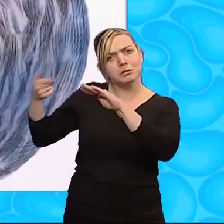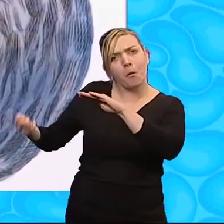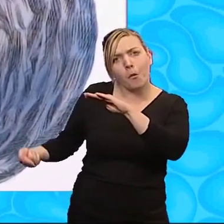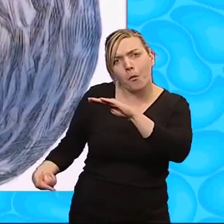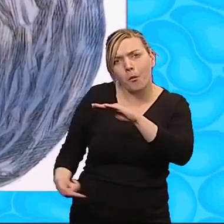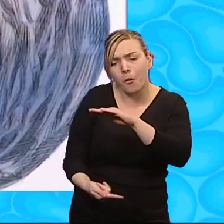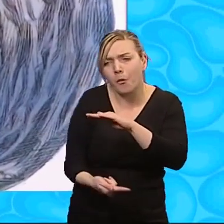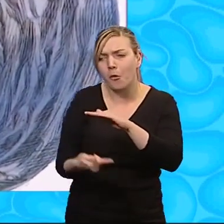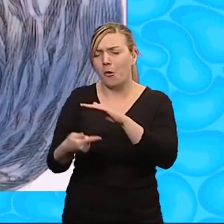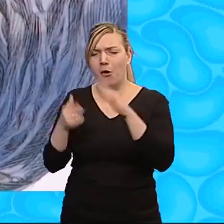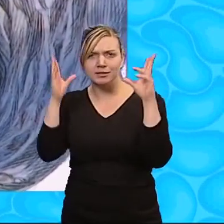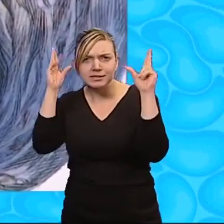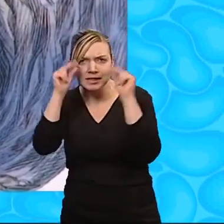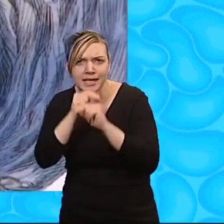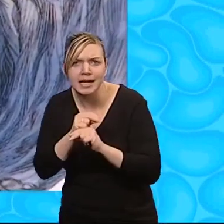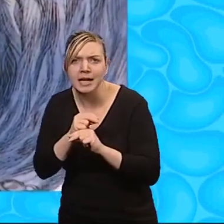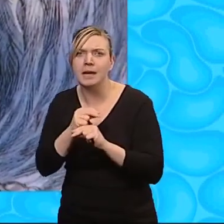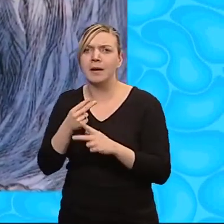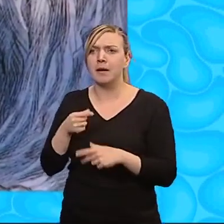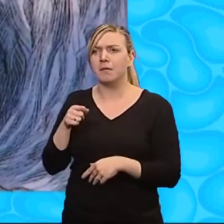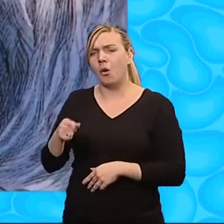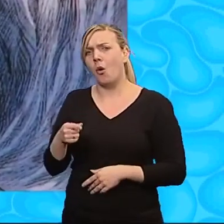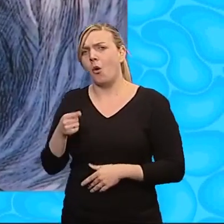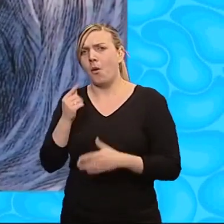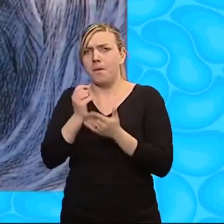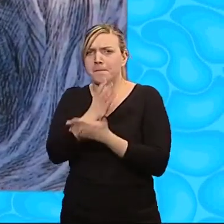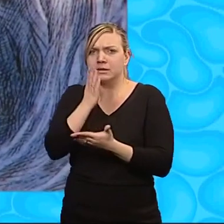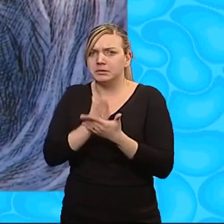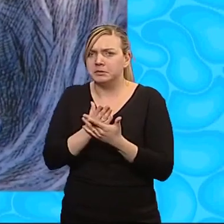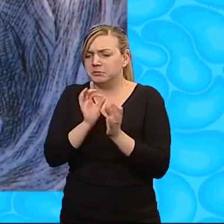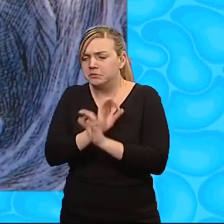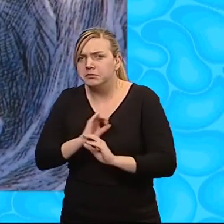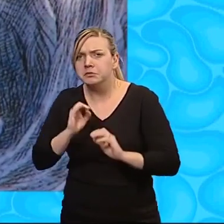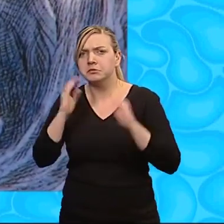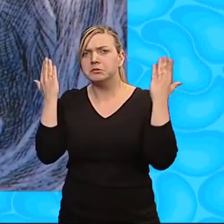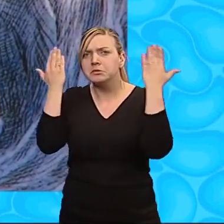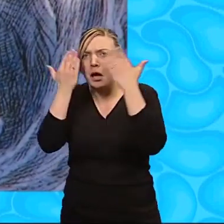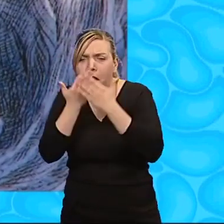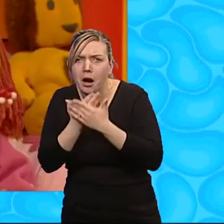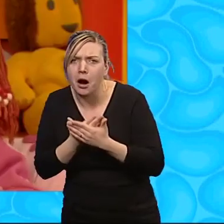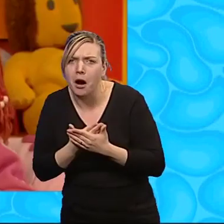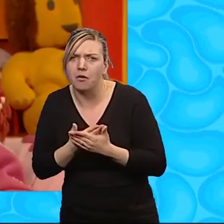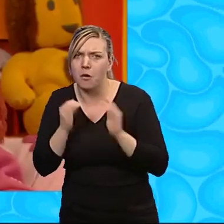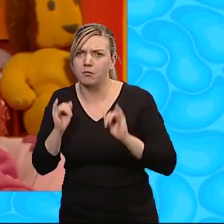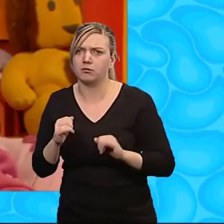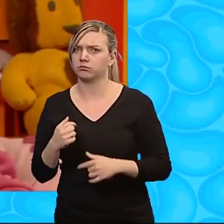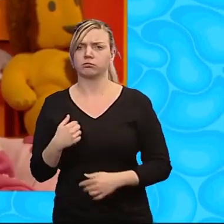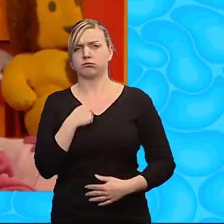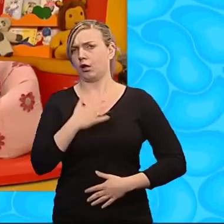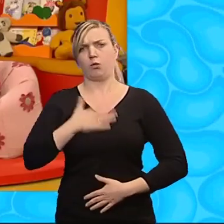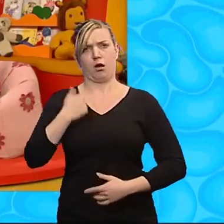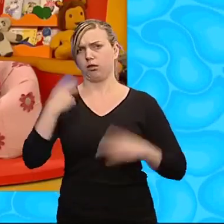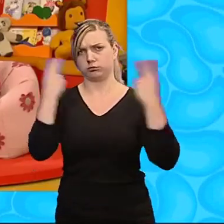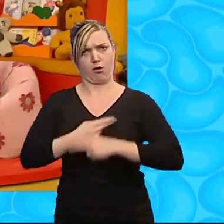asleep. Oh, how silent and gloomy and damp it must be. How dark. I don't always like the